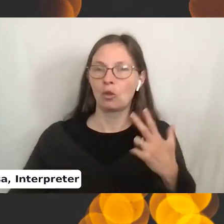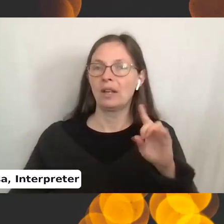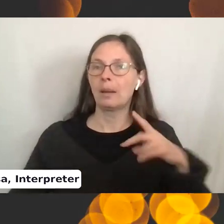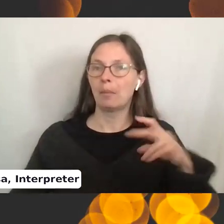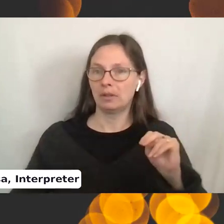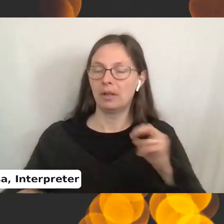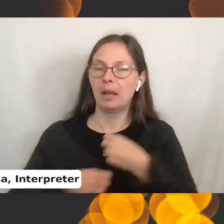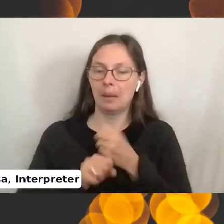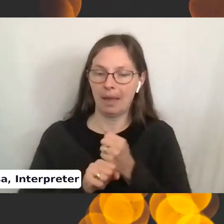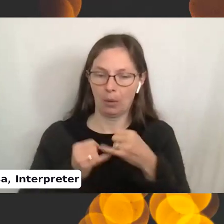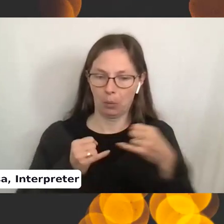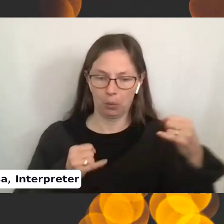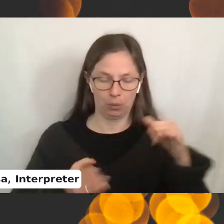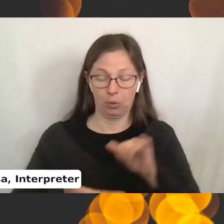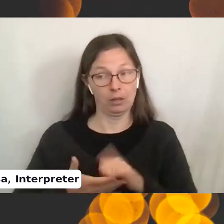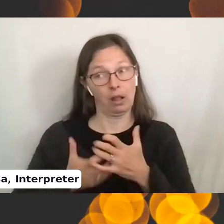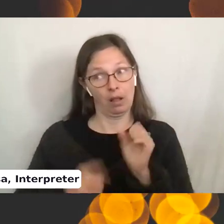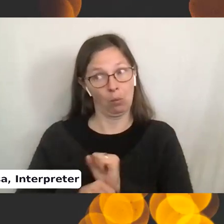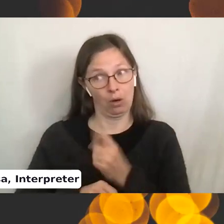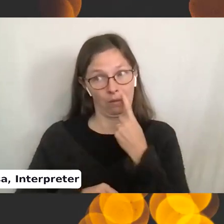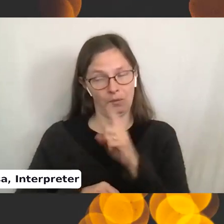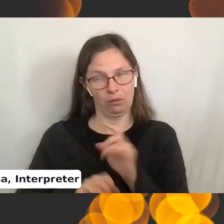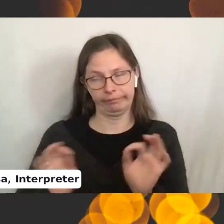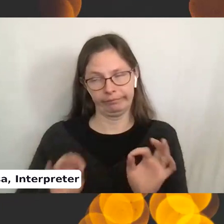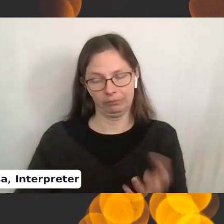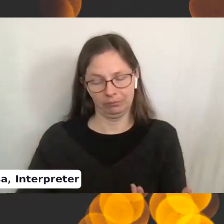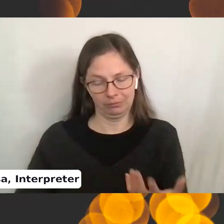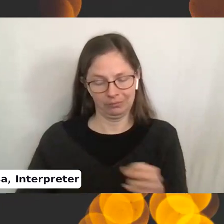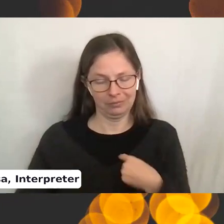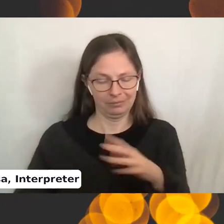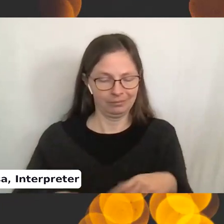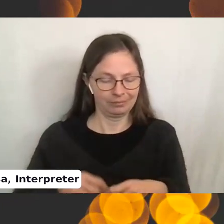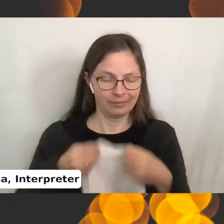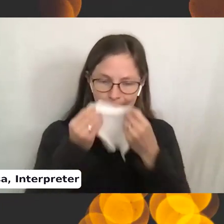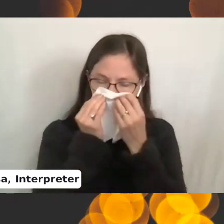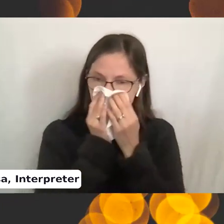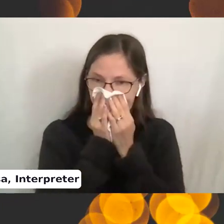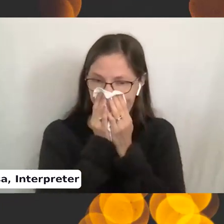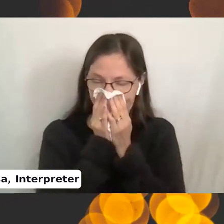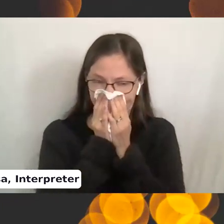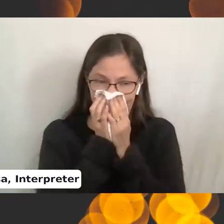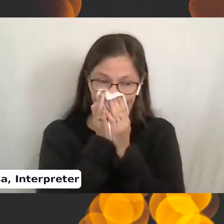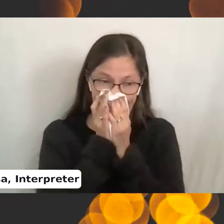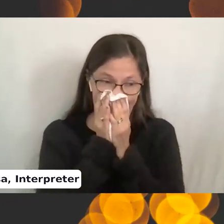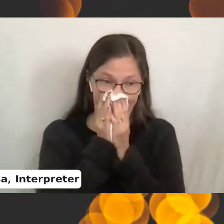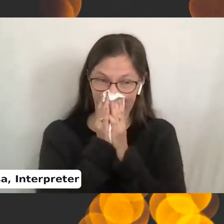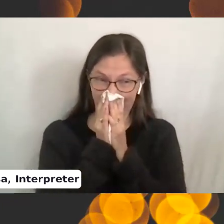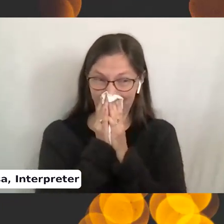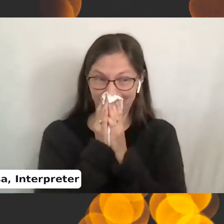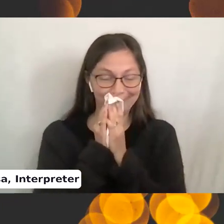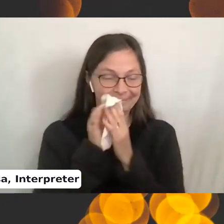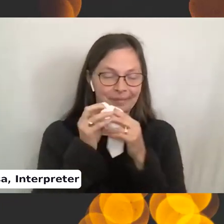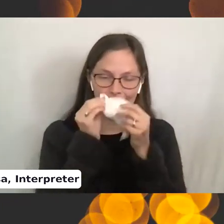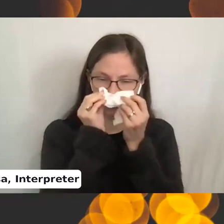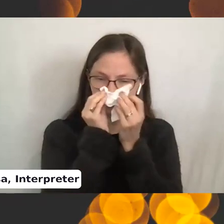to make a little, I was like, that is a lot of work for no reason. So I, I, I, uh, hunted that